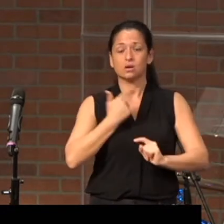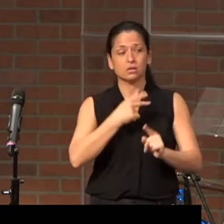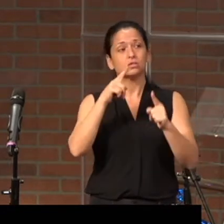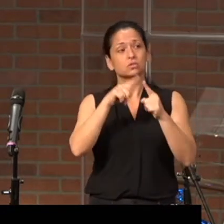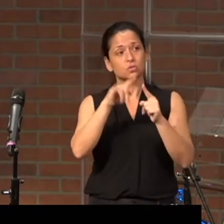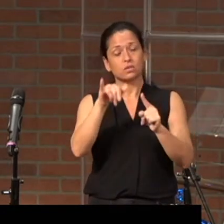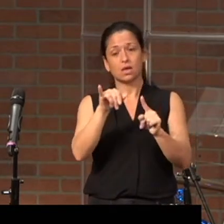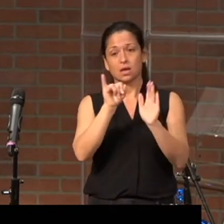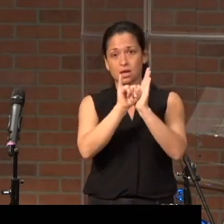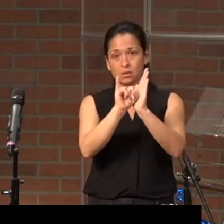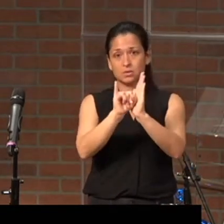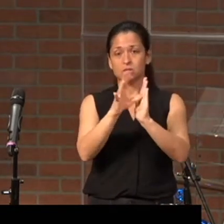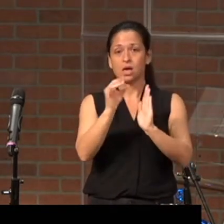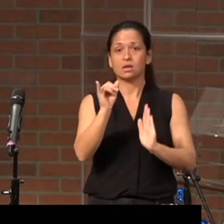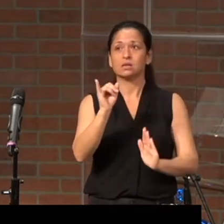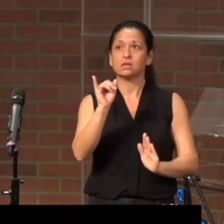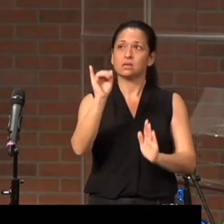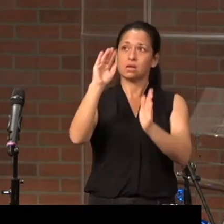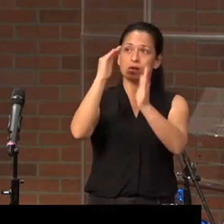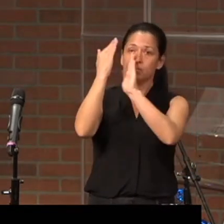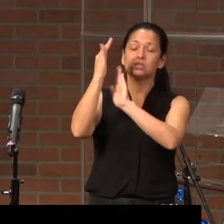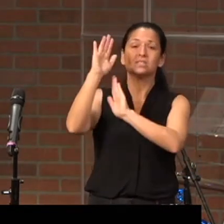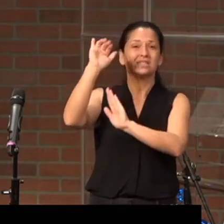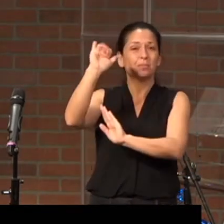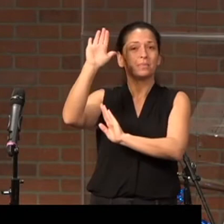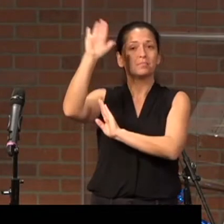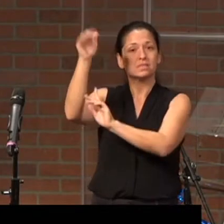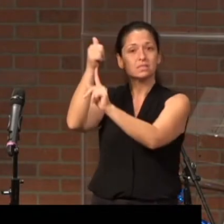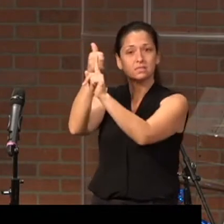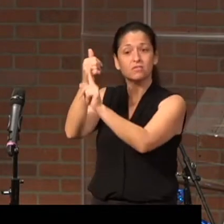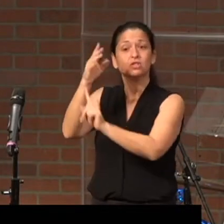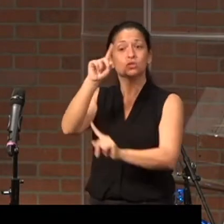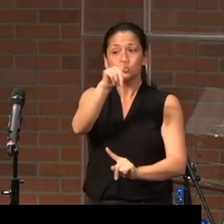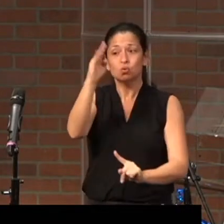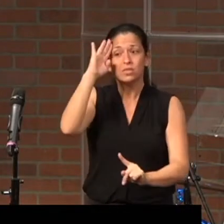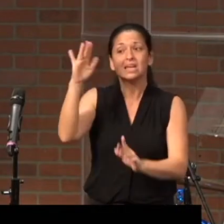the image and likeness of himself. Did you know that he's given you power? Who's he given power to?